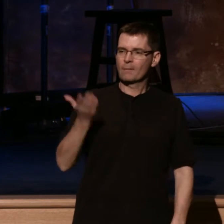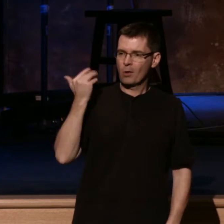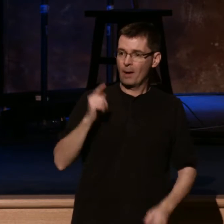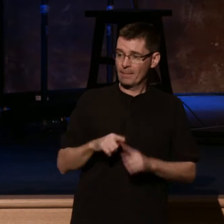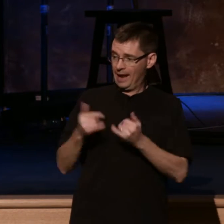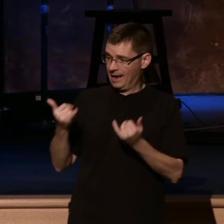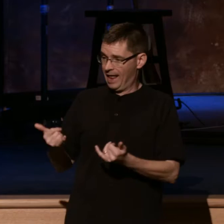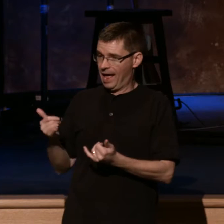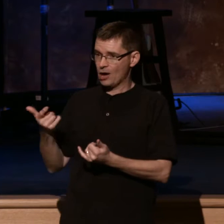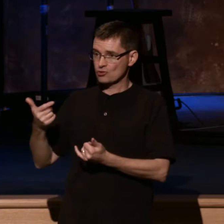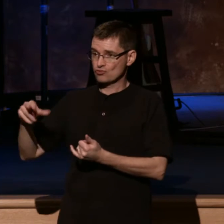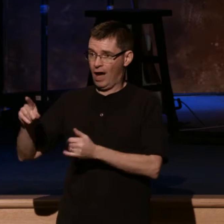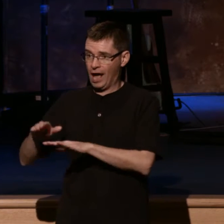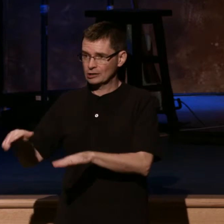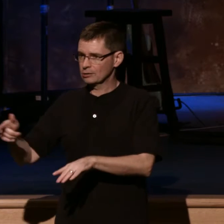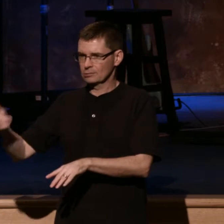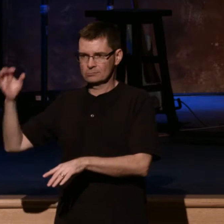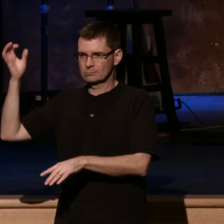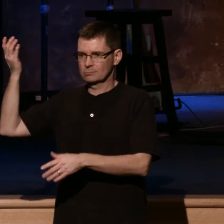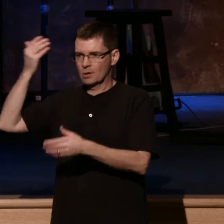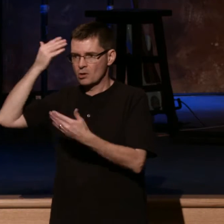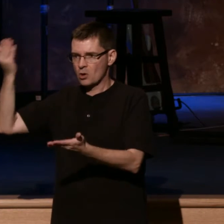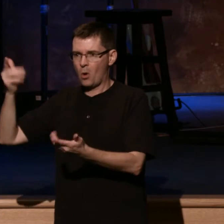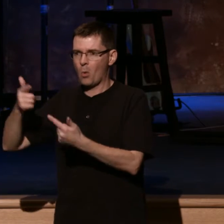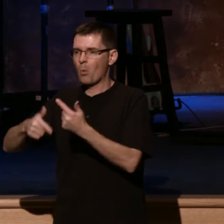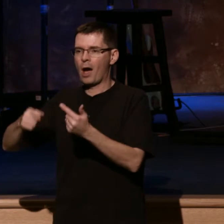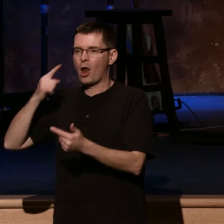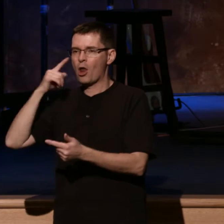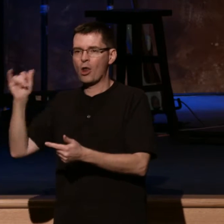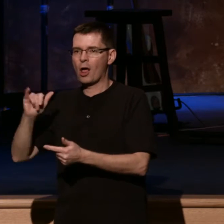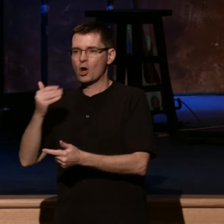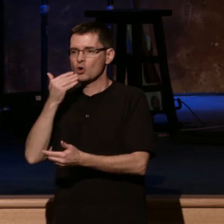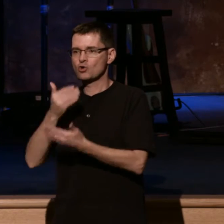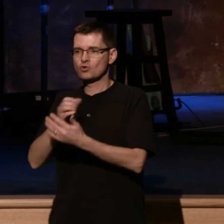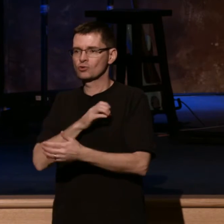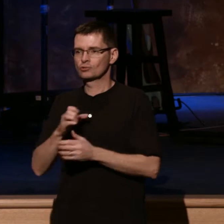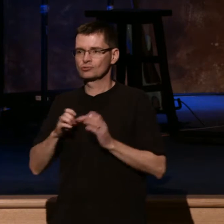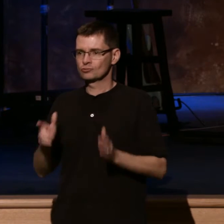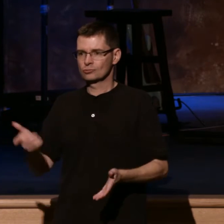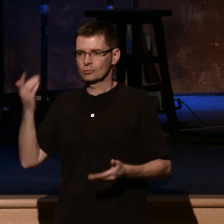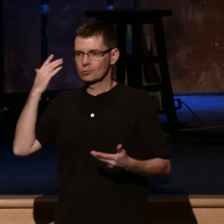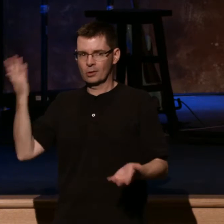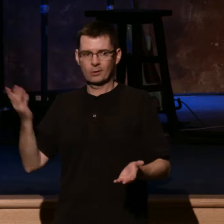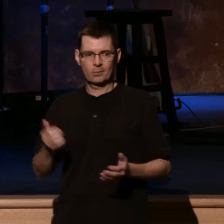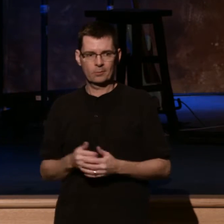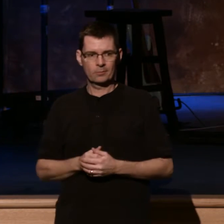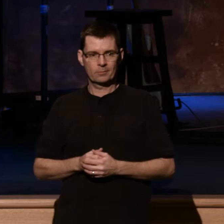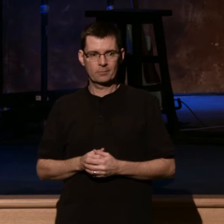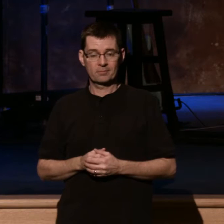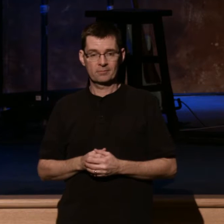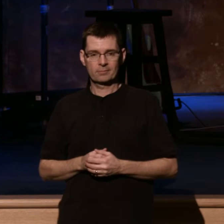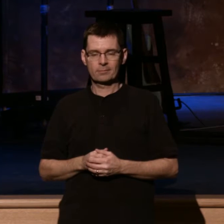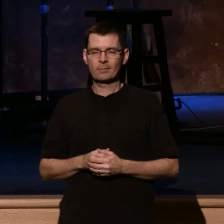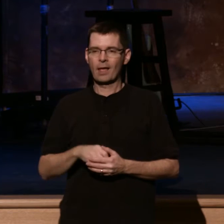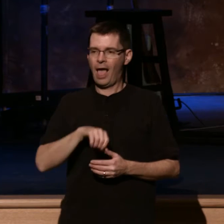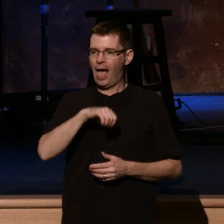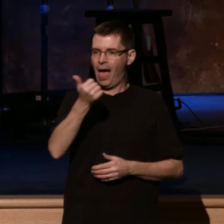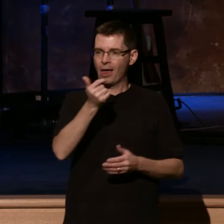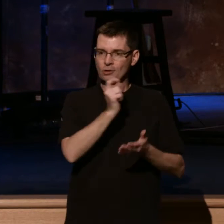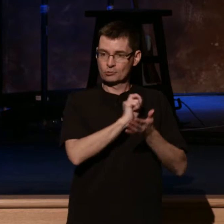spiritual decline. And we need revival. One Christian leader from China said it this way. Christians in China are praying for our Christian